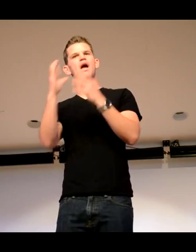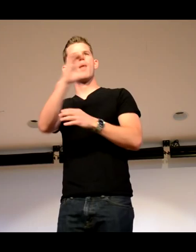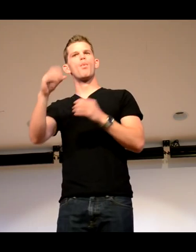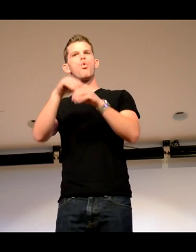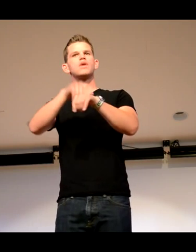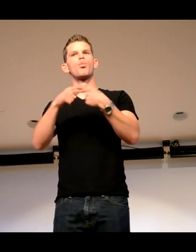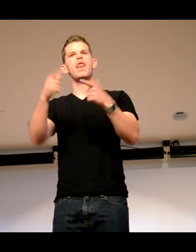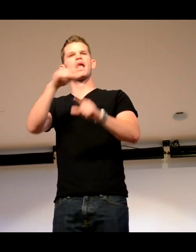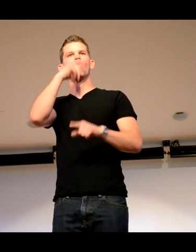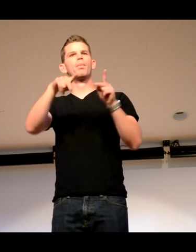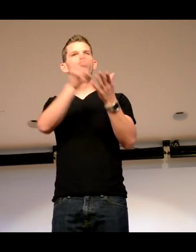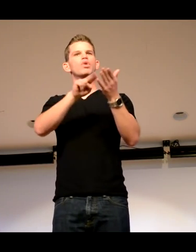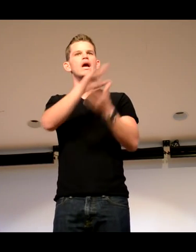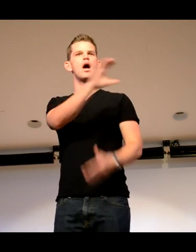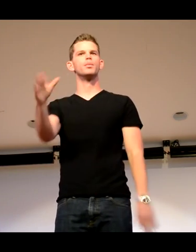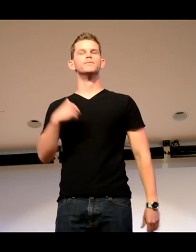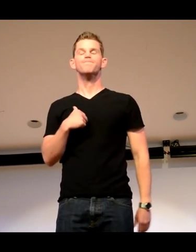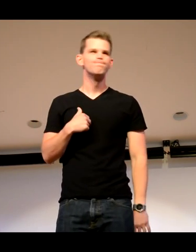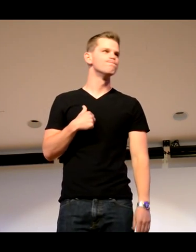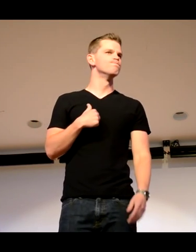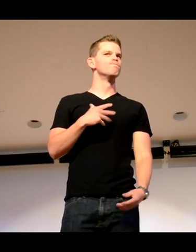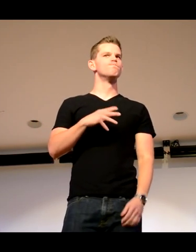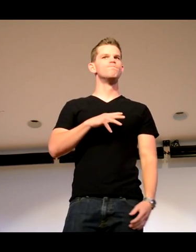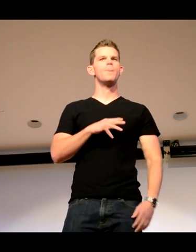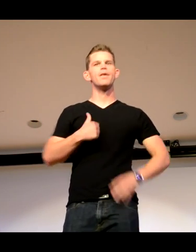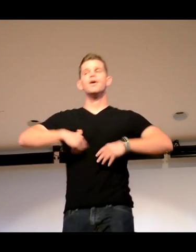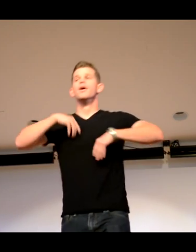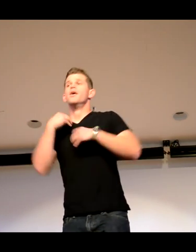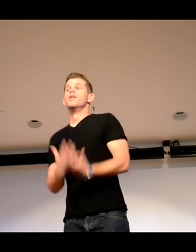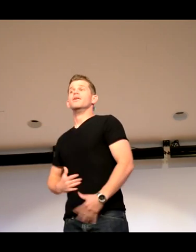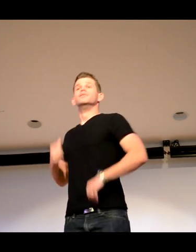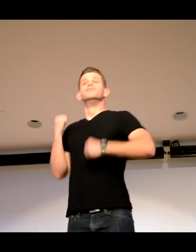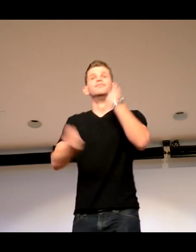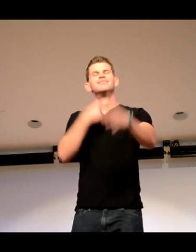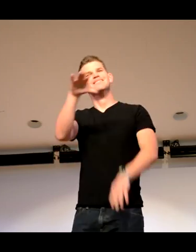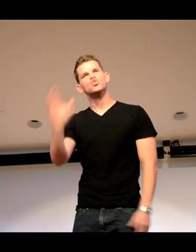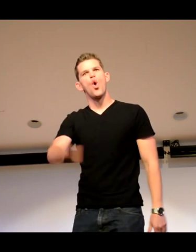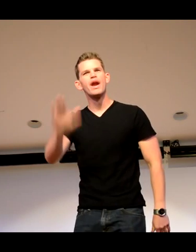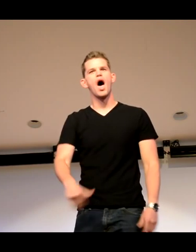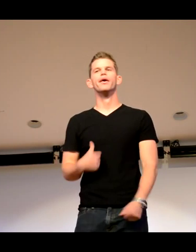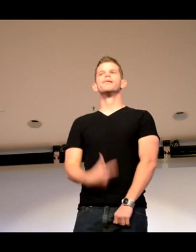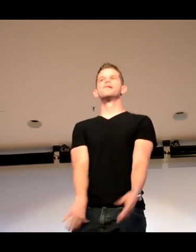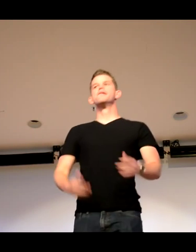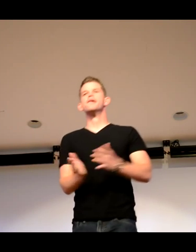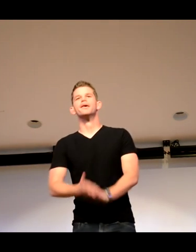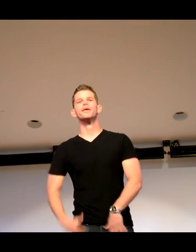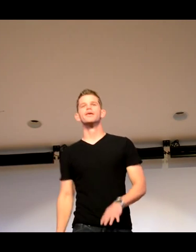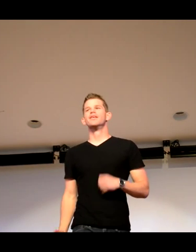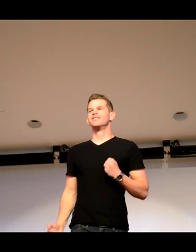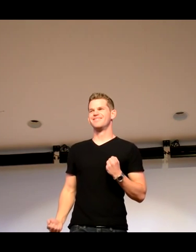fast. Give the camera more time. need, you know, the captioning. Captioning is too slow. And I know, I just kept having